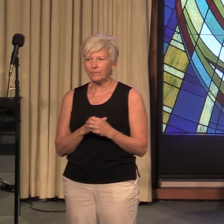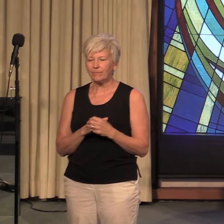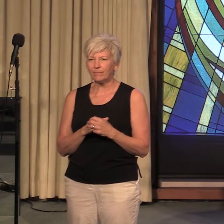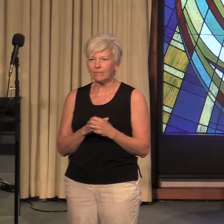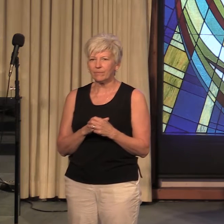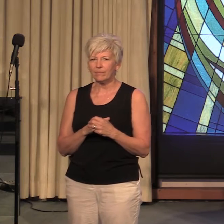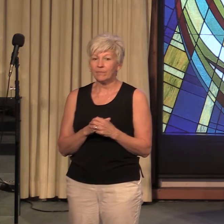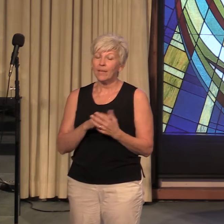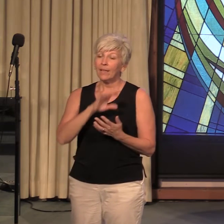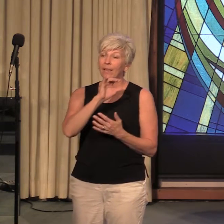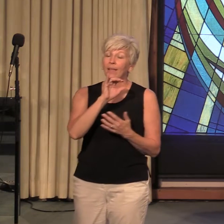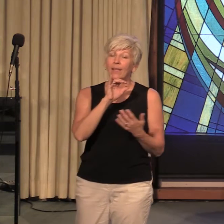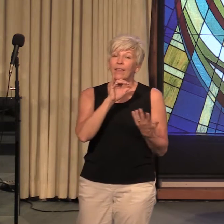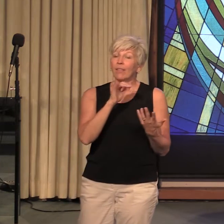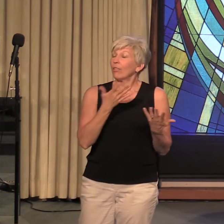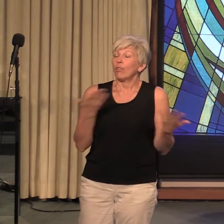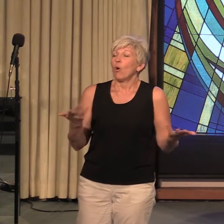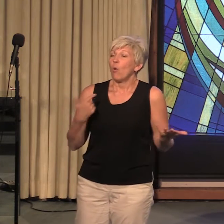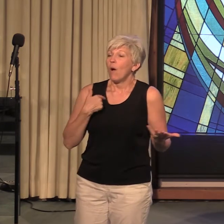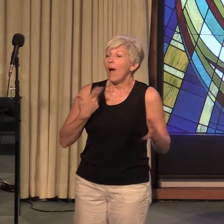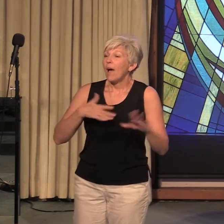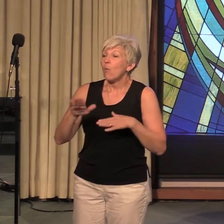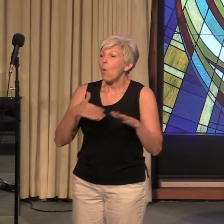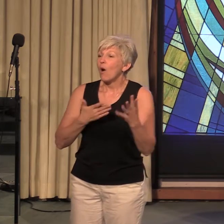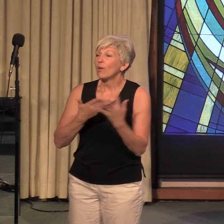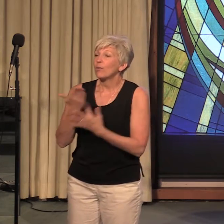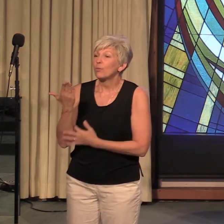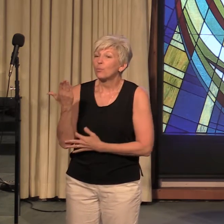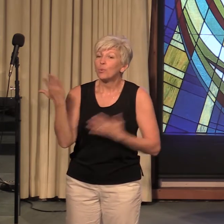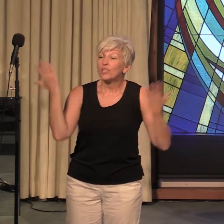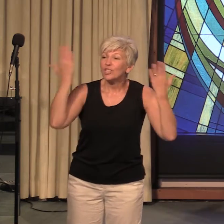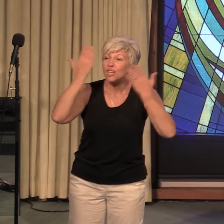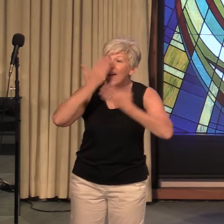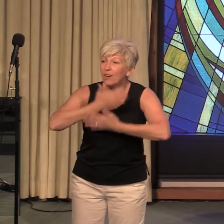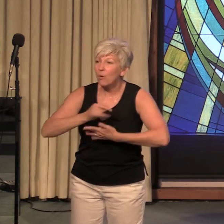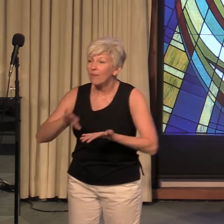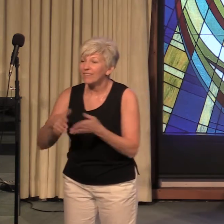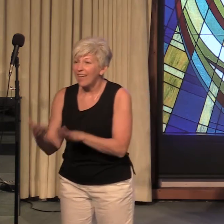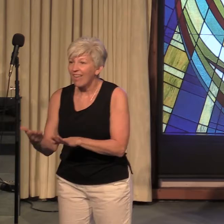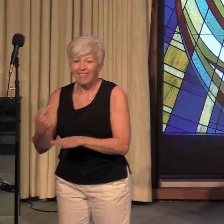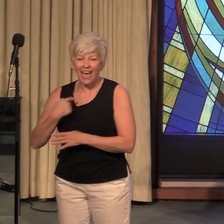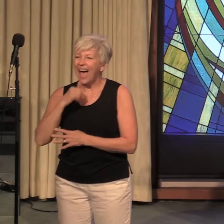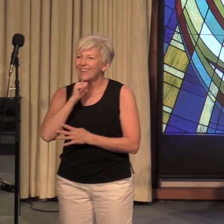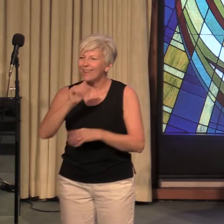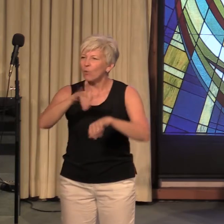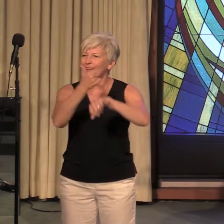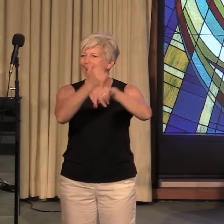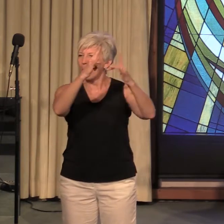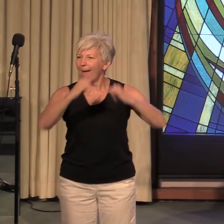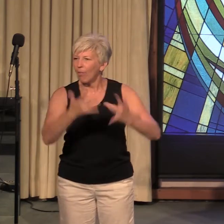yea though I walk through the valley of the shadow of death I don't camp out in it all right